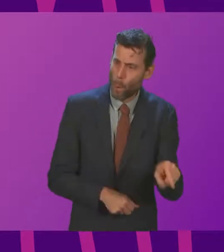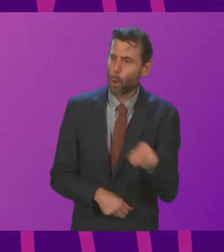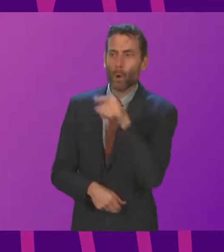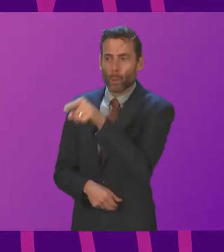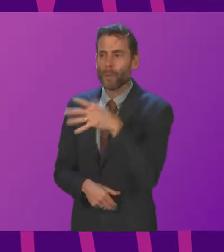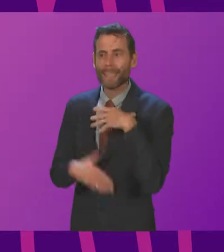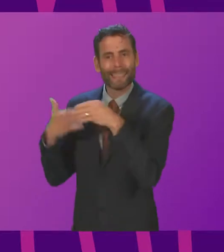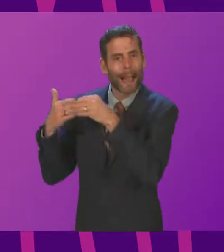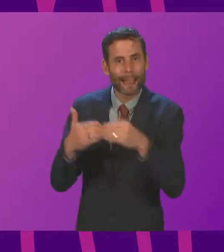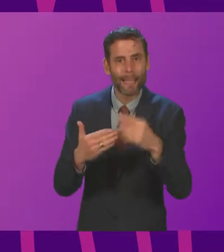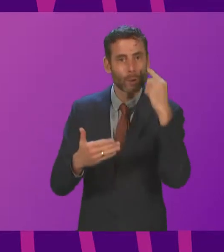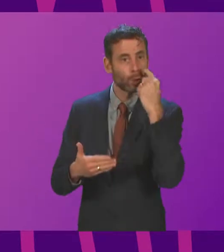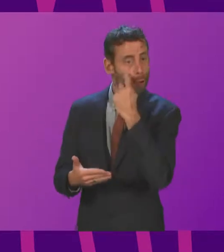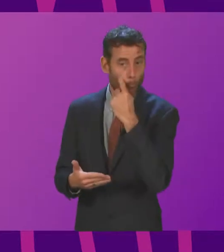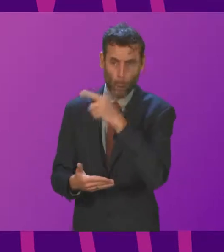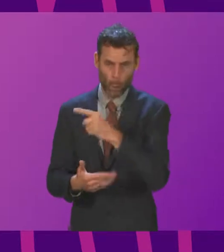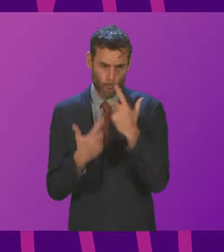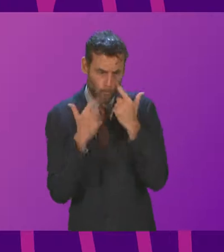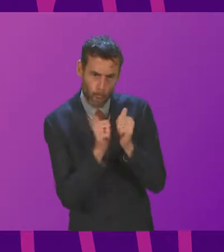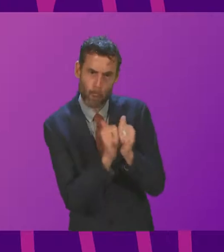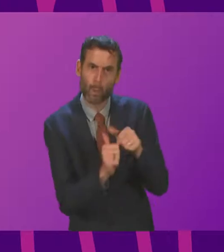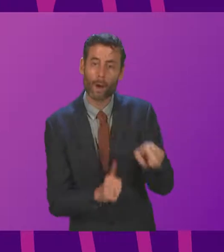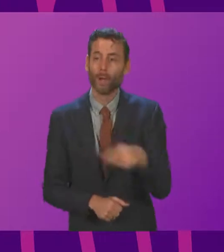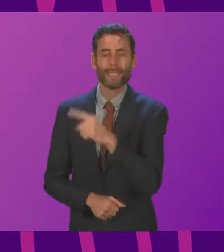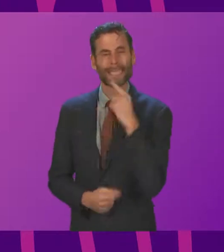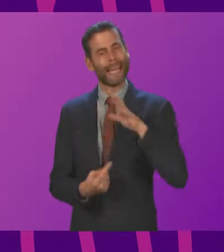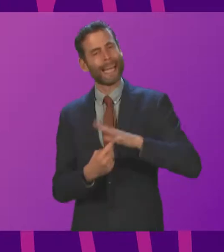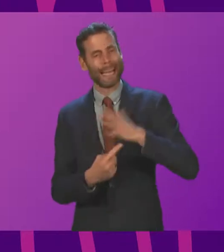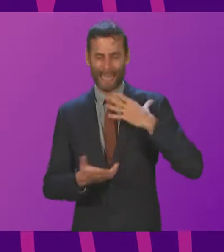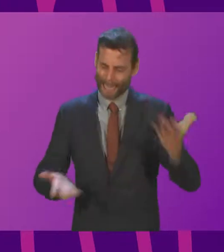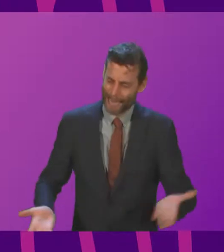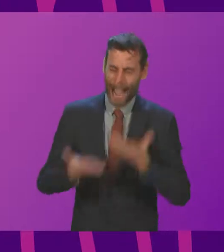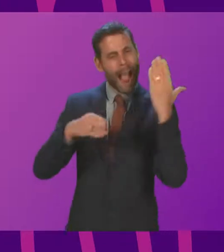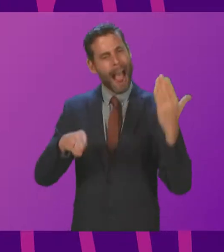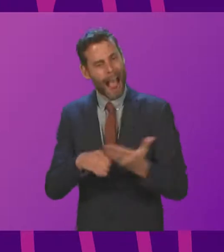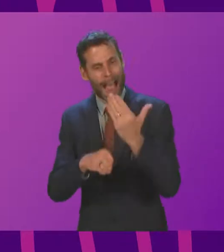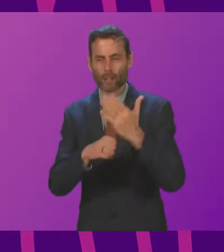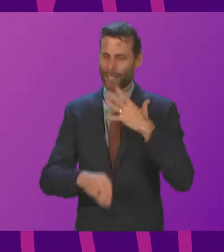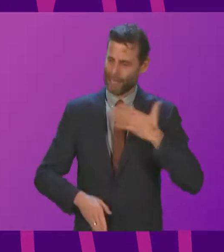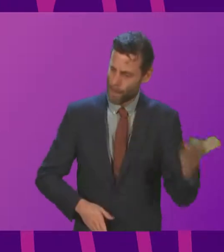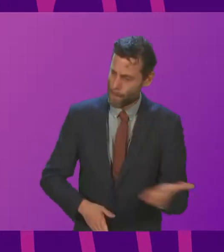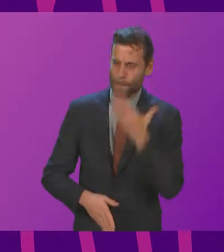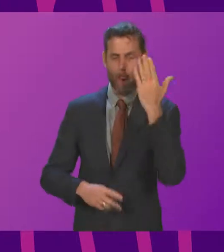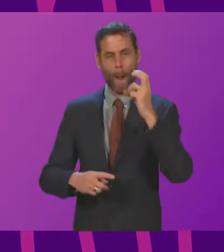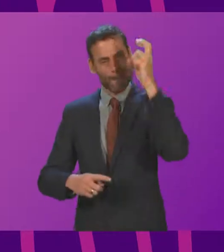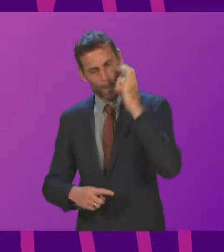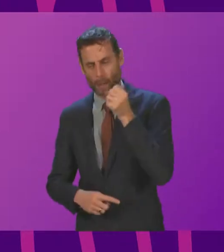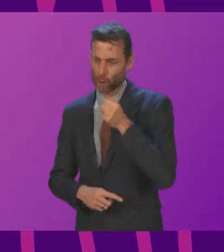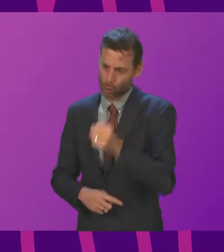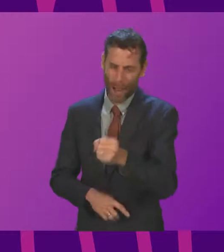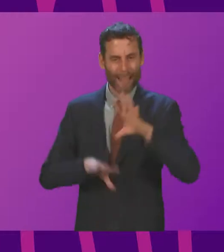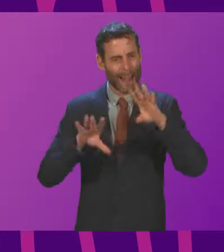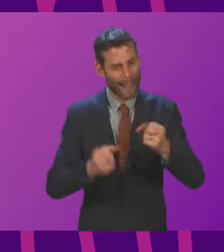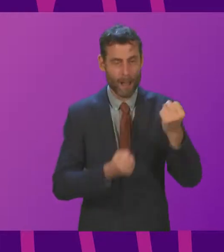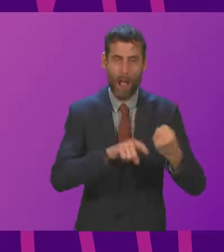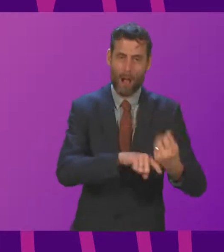example. And Nicola Sturgeon is right to say we need credible action. But while she talks about the need for more public transport and to get people out of the cars, her